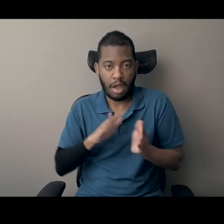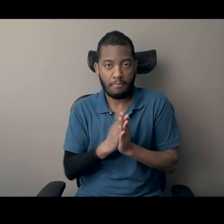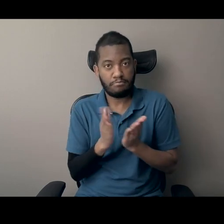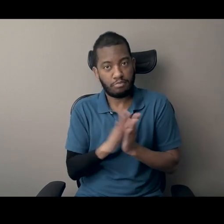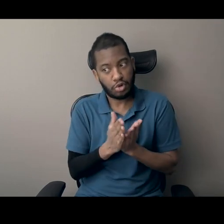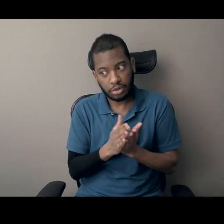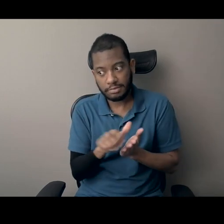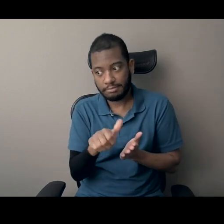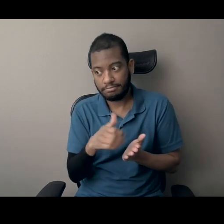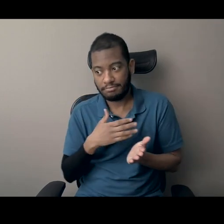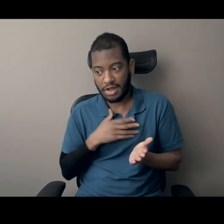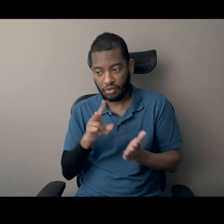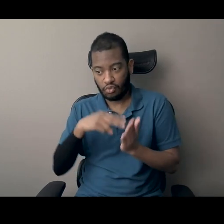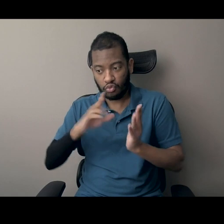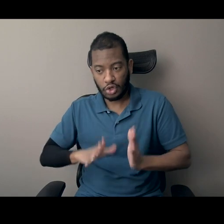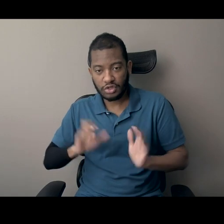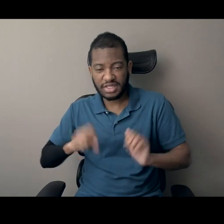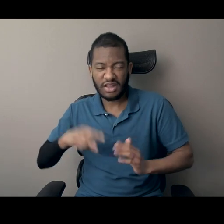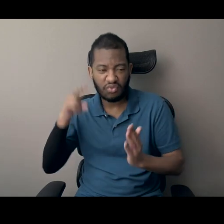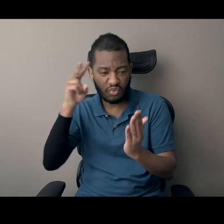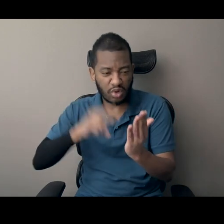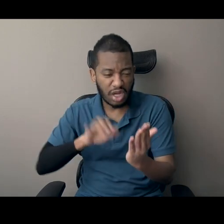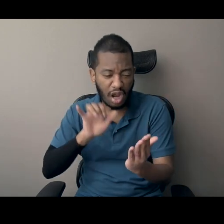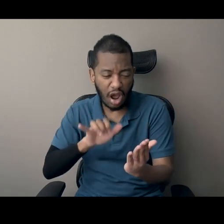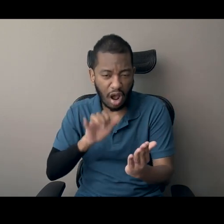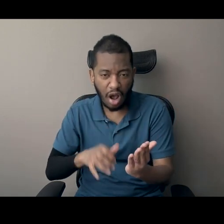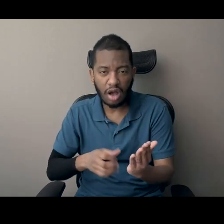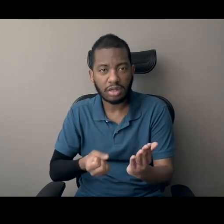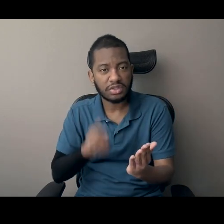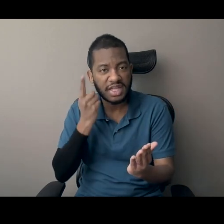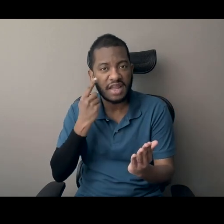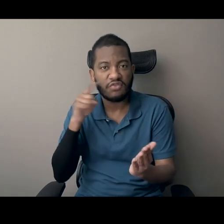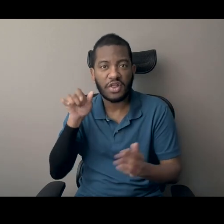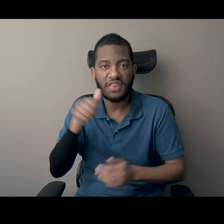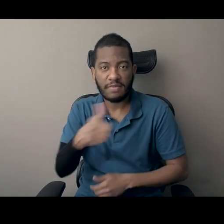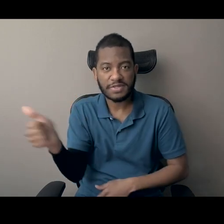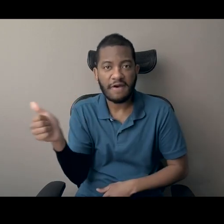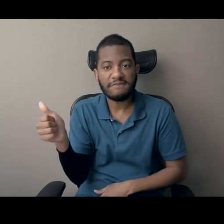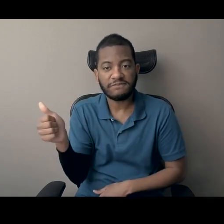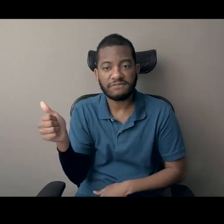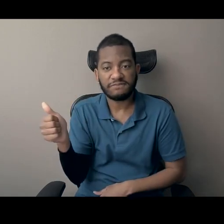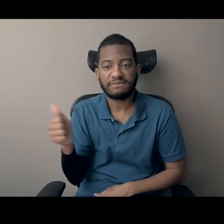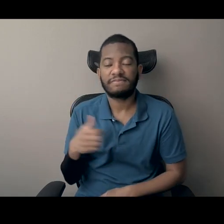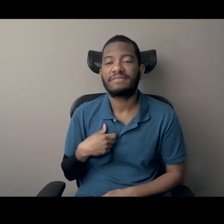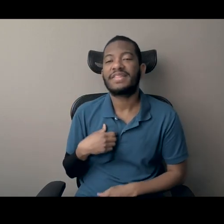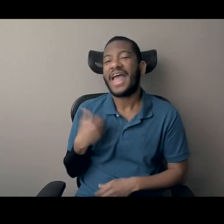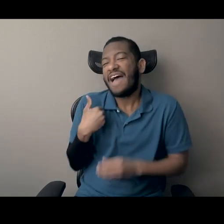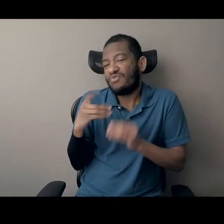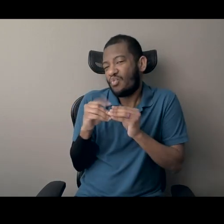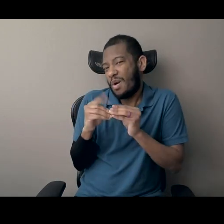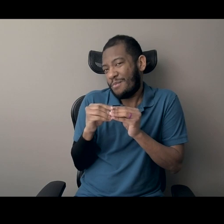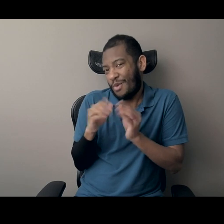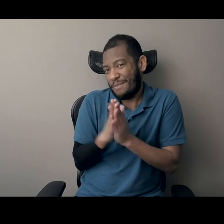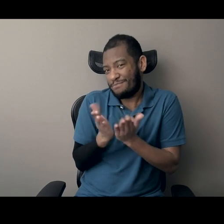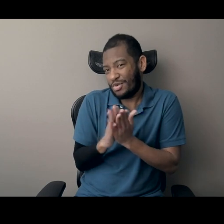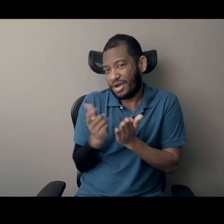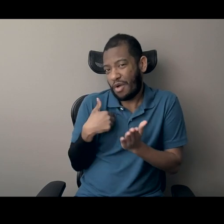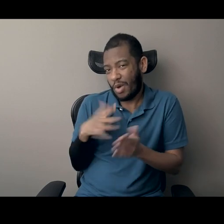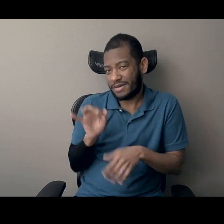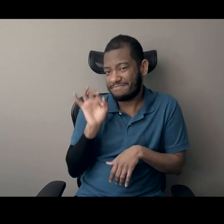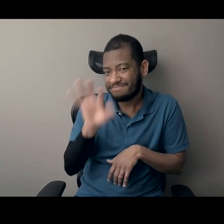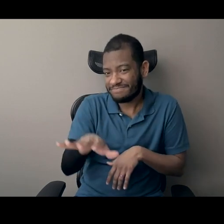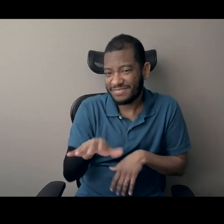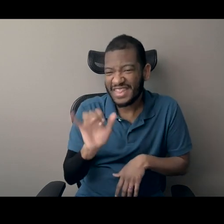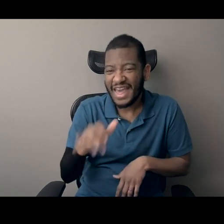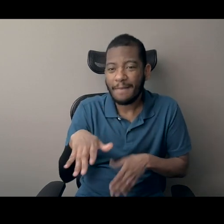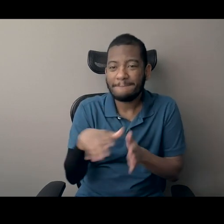And then I'll just highlight a couple other books. I know you've got more questions than I've been talking, but, um, this book, Capital Men is